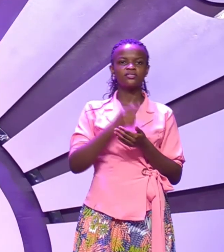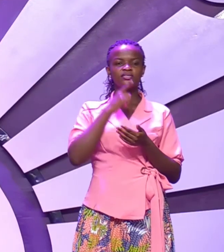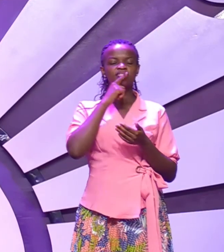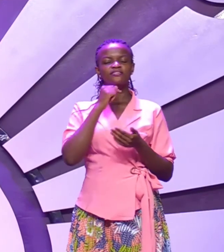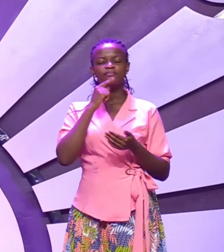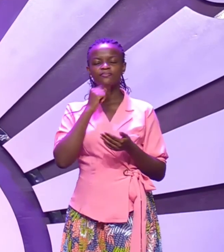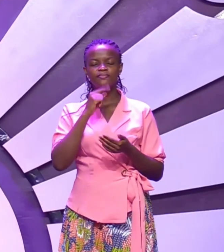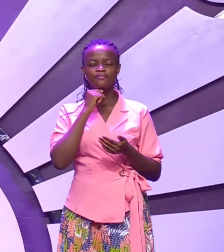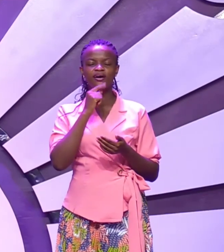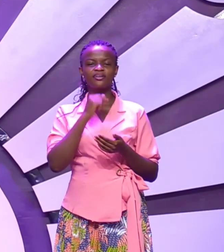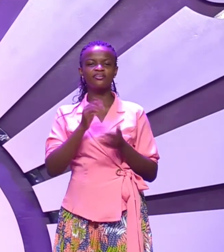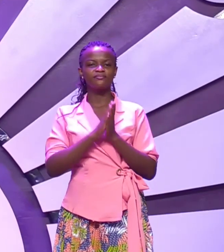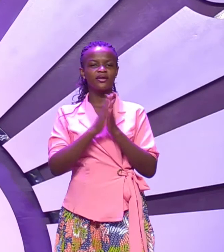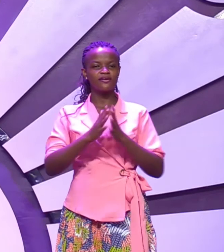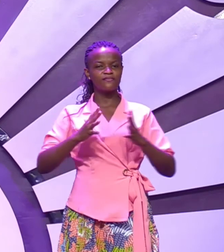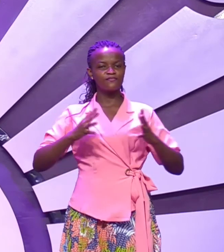Israel